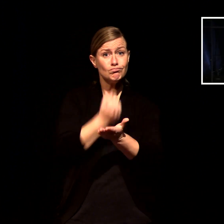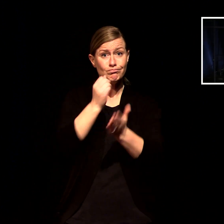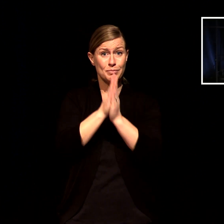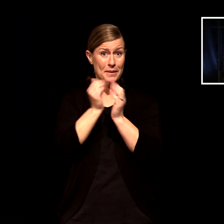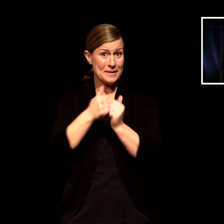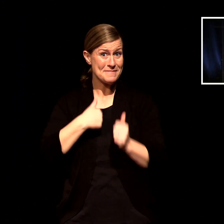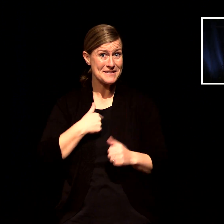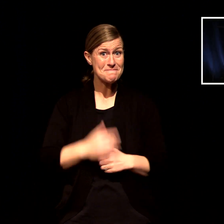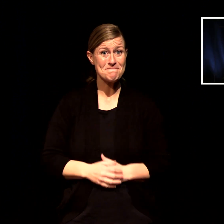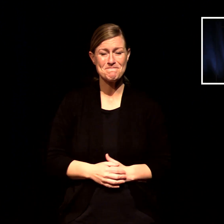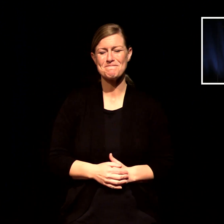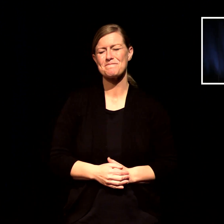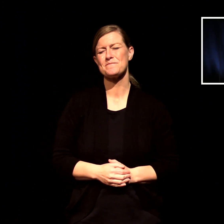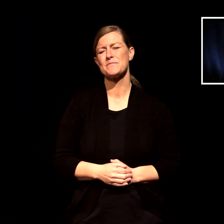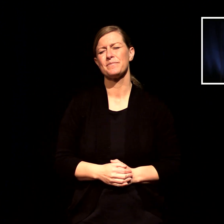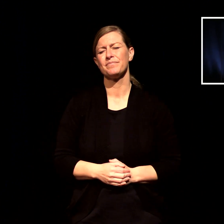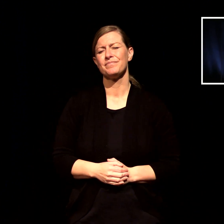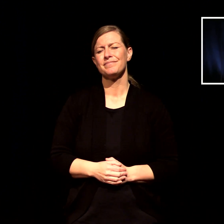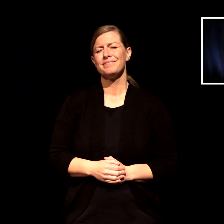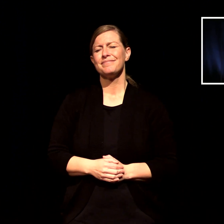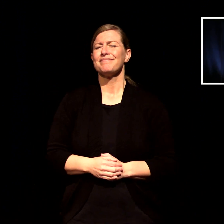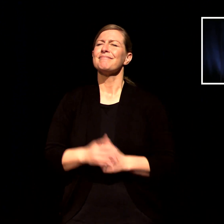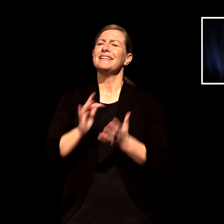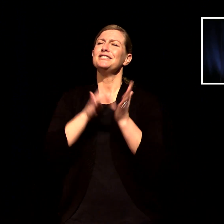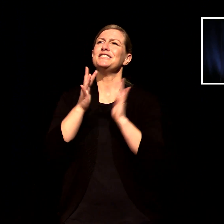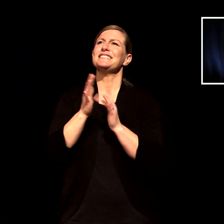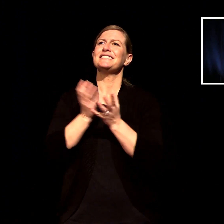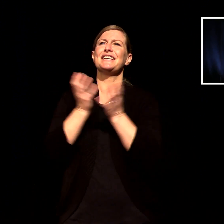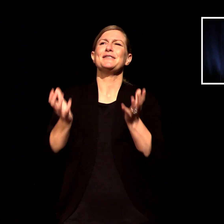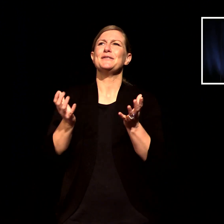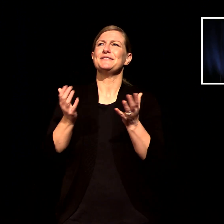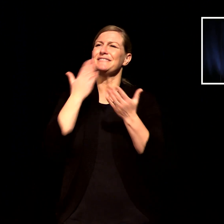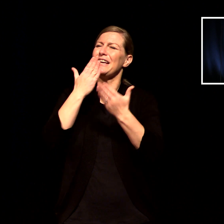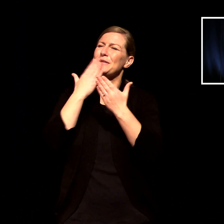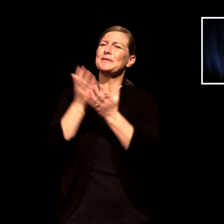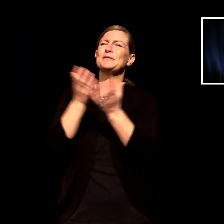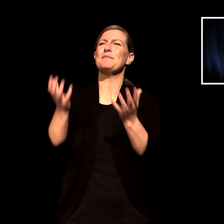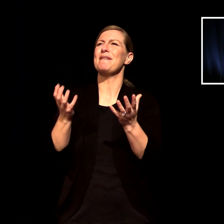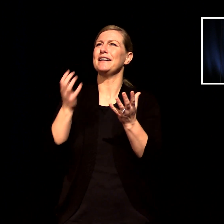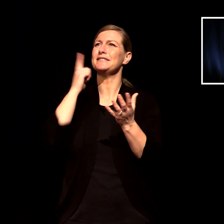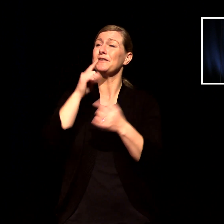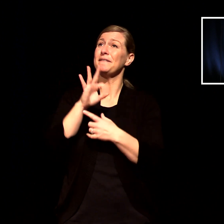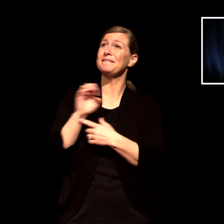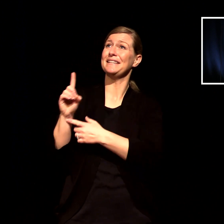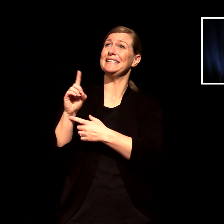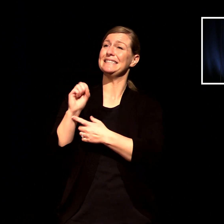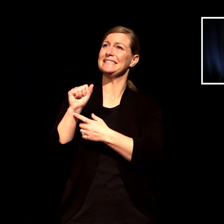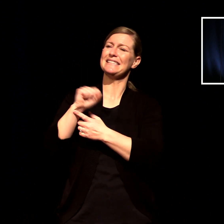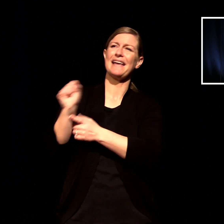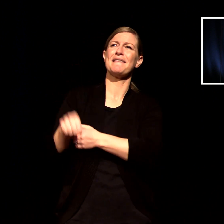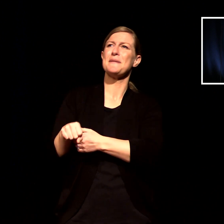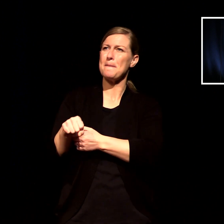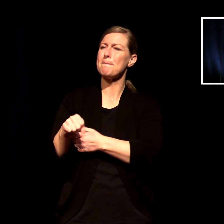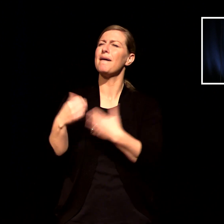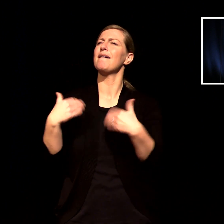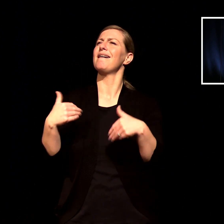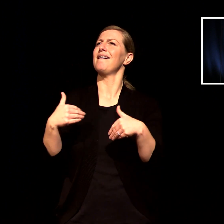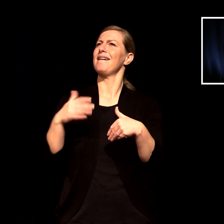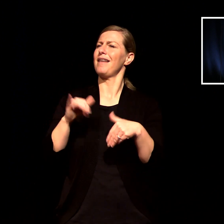Jesus thank you so much for feed Salem and for the opportunity to pray with